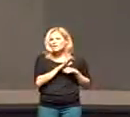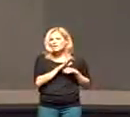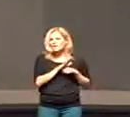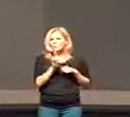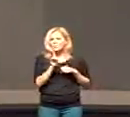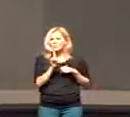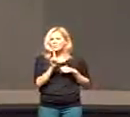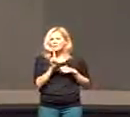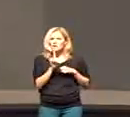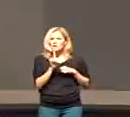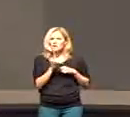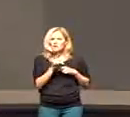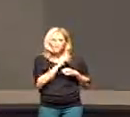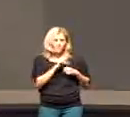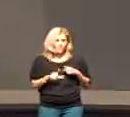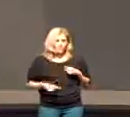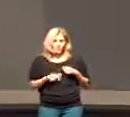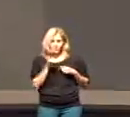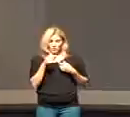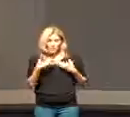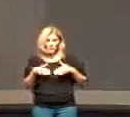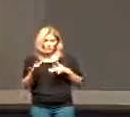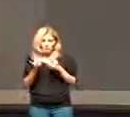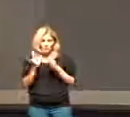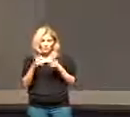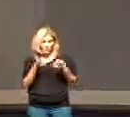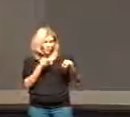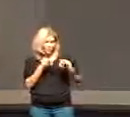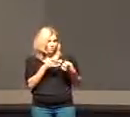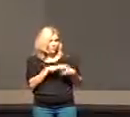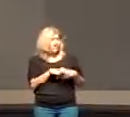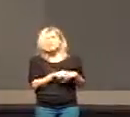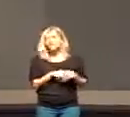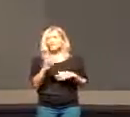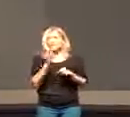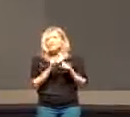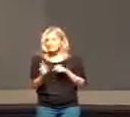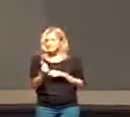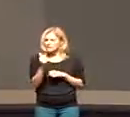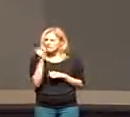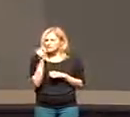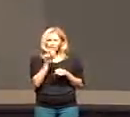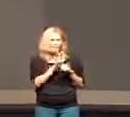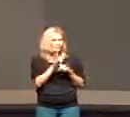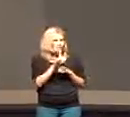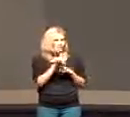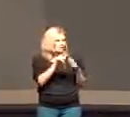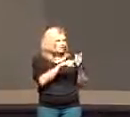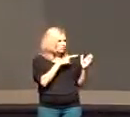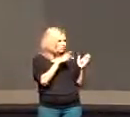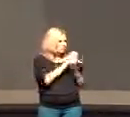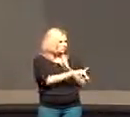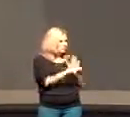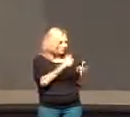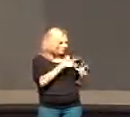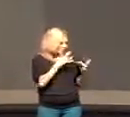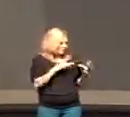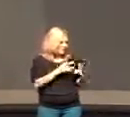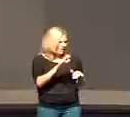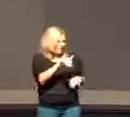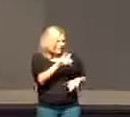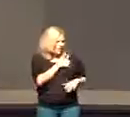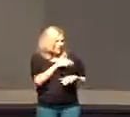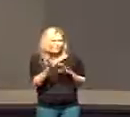where I am Lord instead of him are there any areas that I need to deny are there any areas that I need to crucify in my heart my